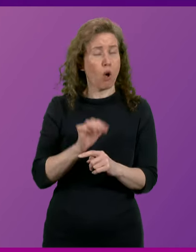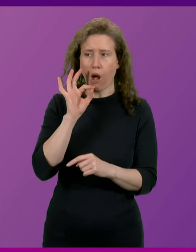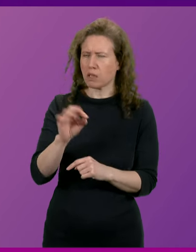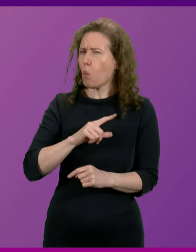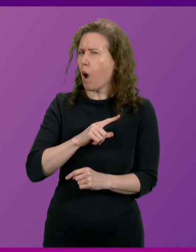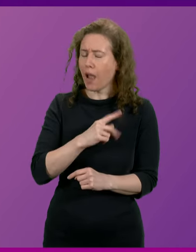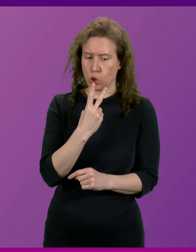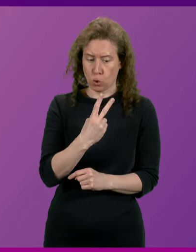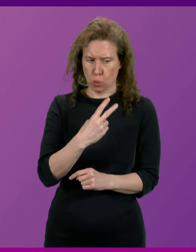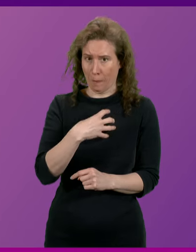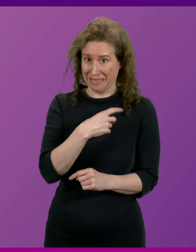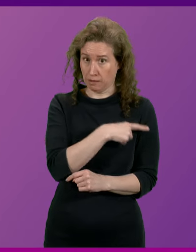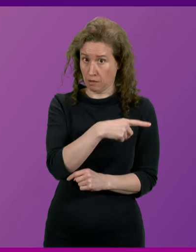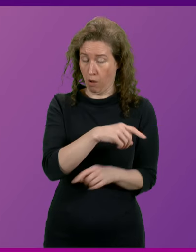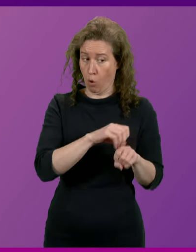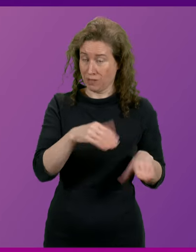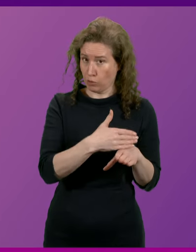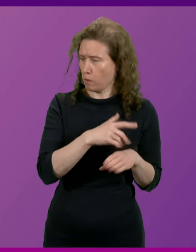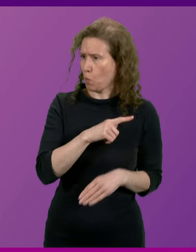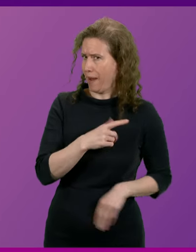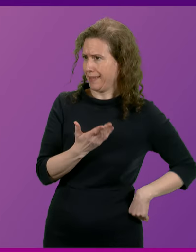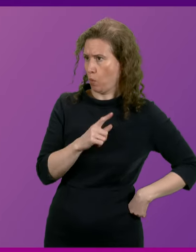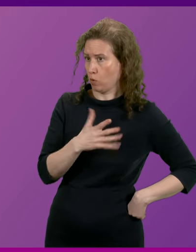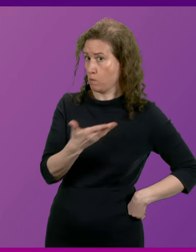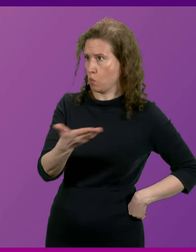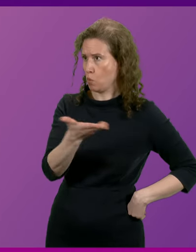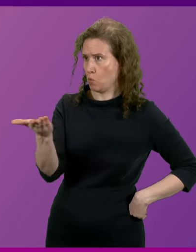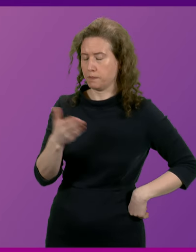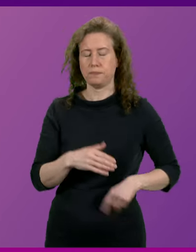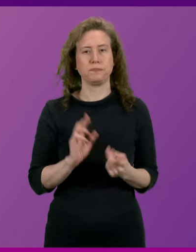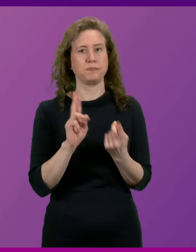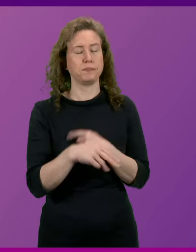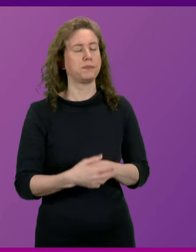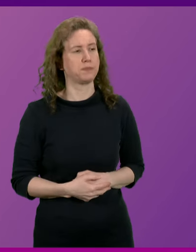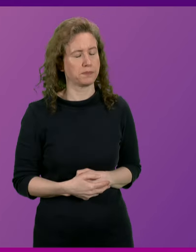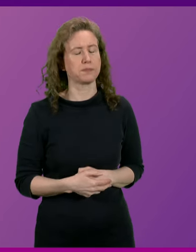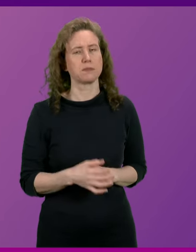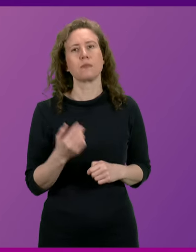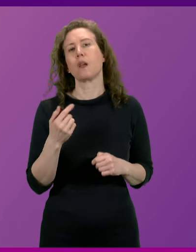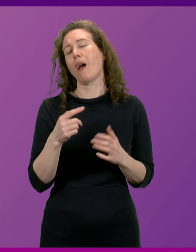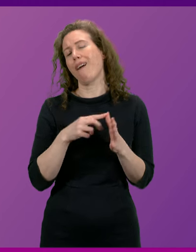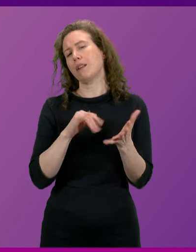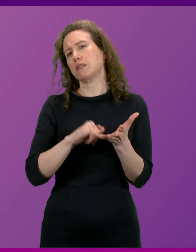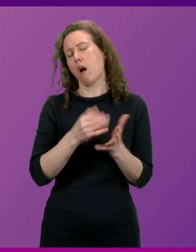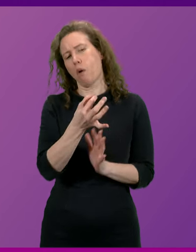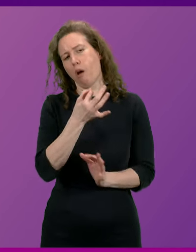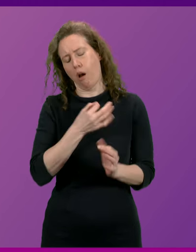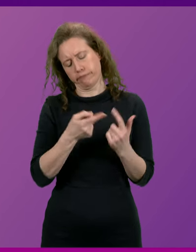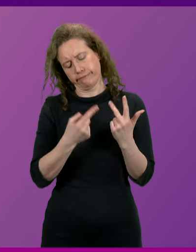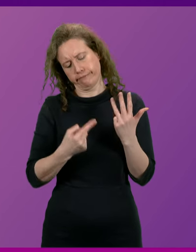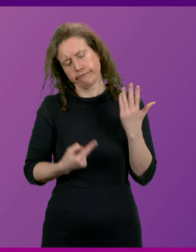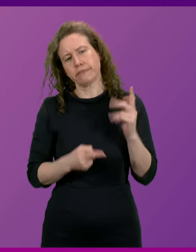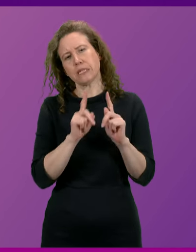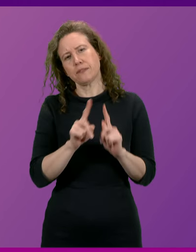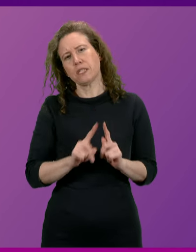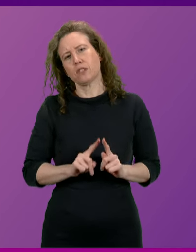two ministers lost their jobs today? First Minister. Planning Officer Anna Sarwar asked me about a whole range of climate